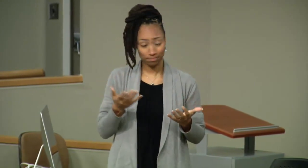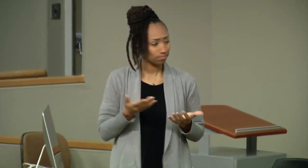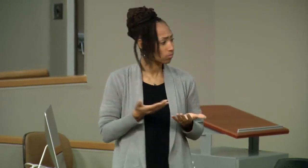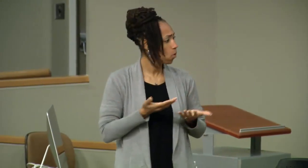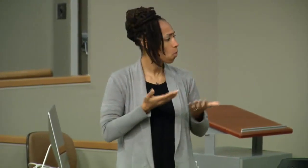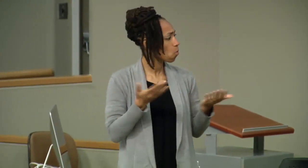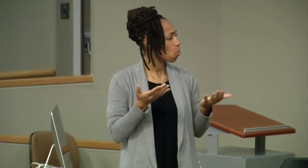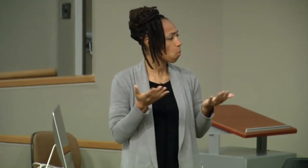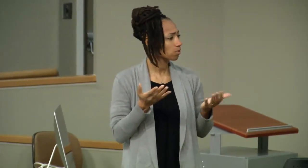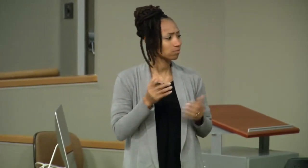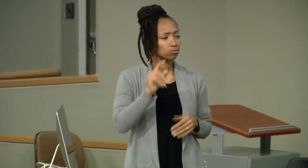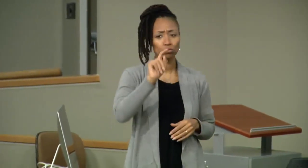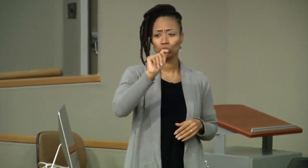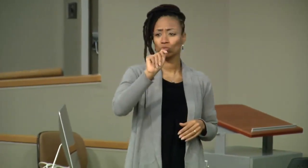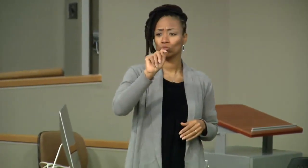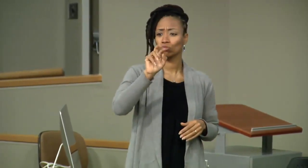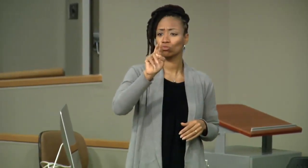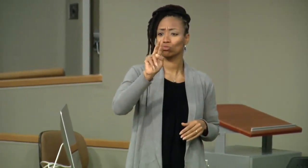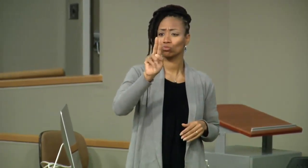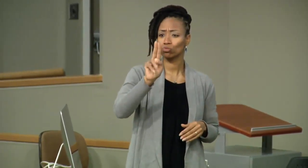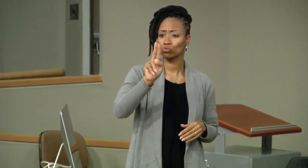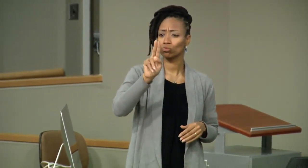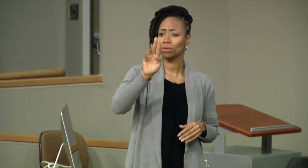to question you. My first question for you